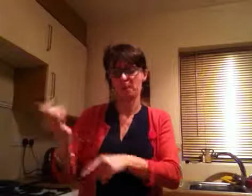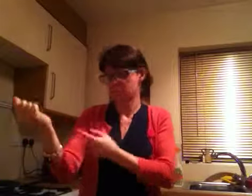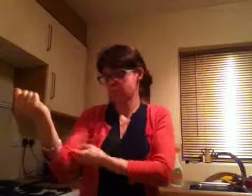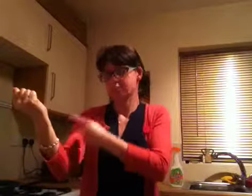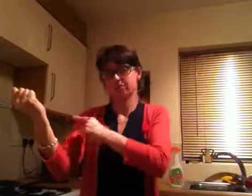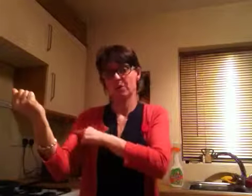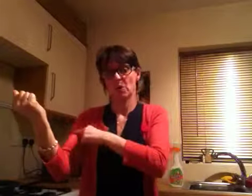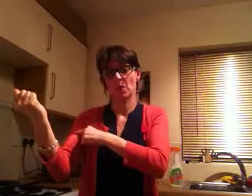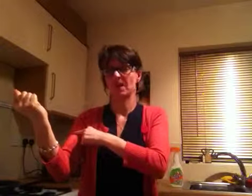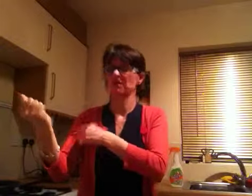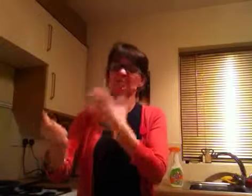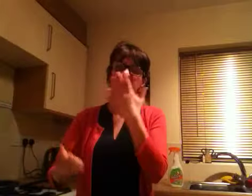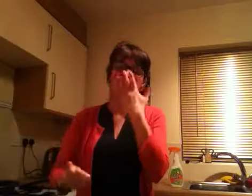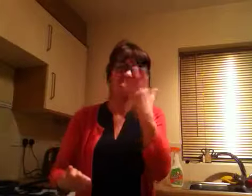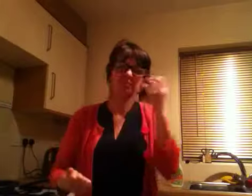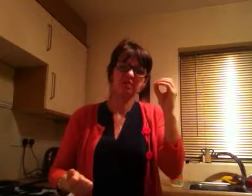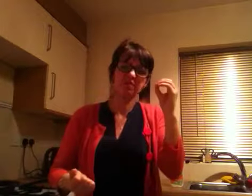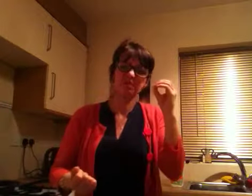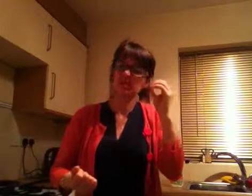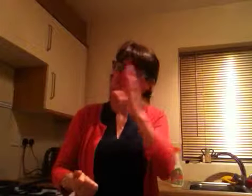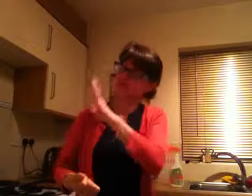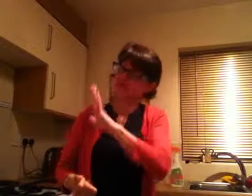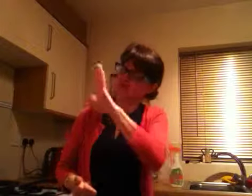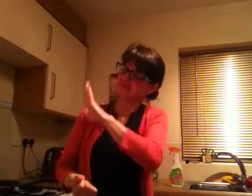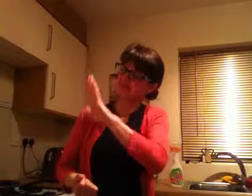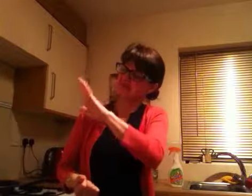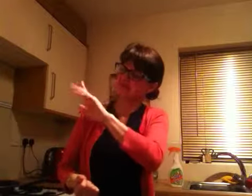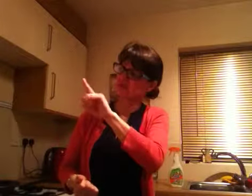interviewed me rather than the other way around.